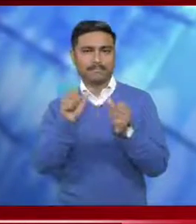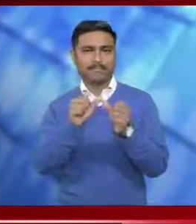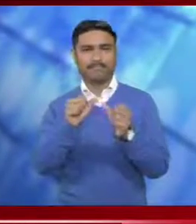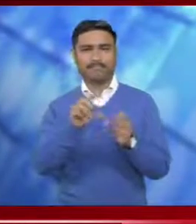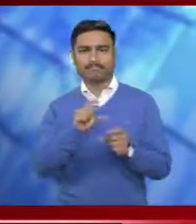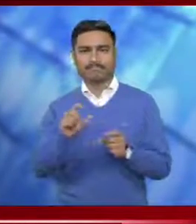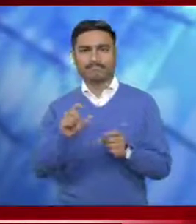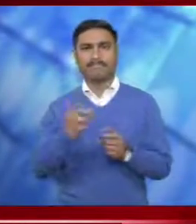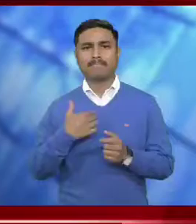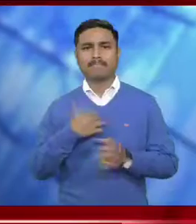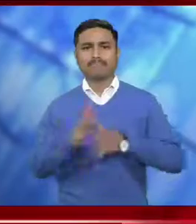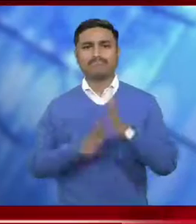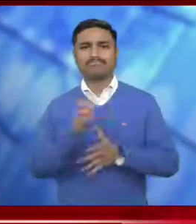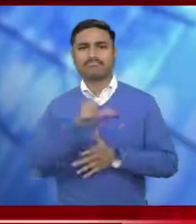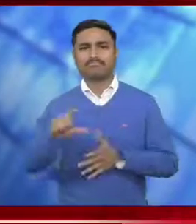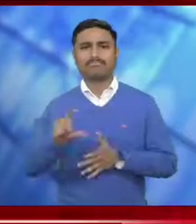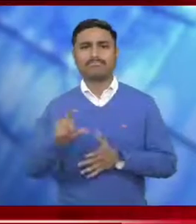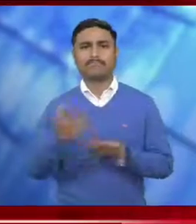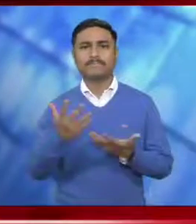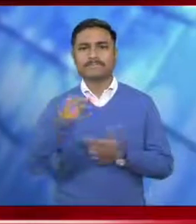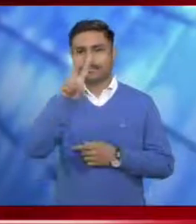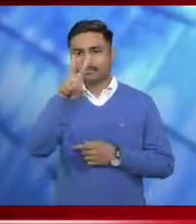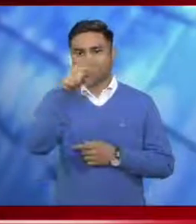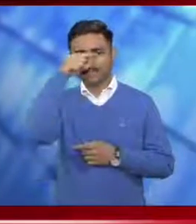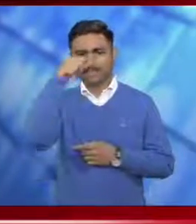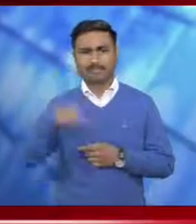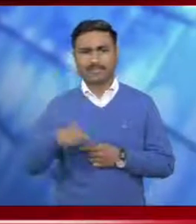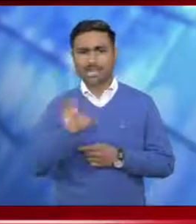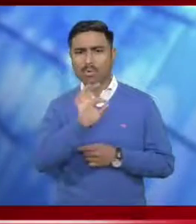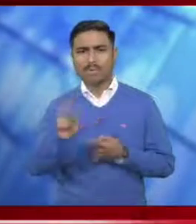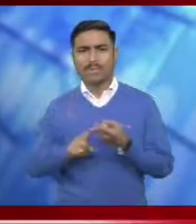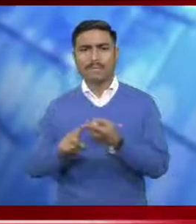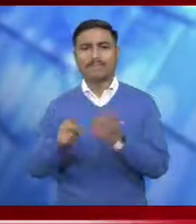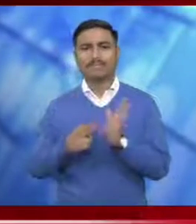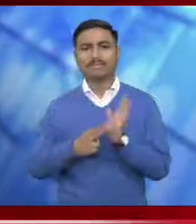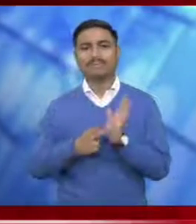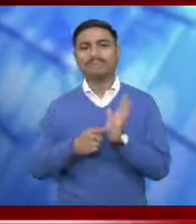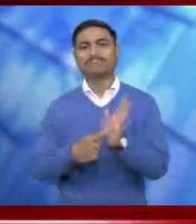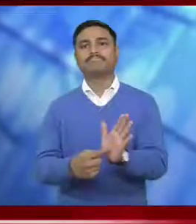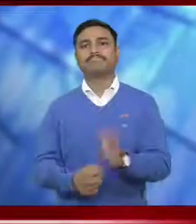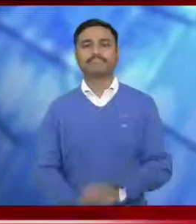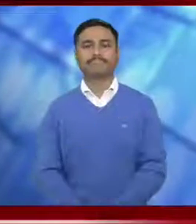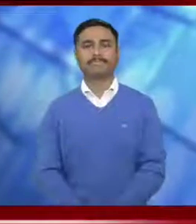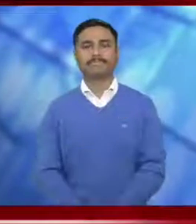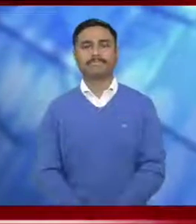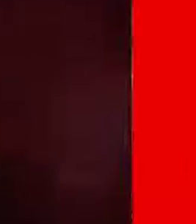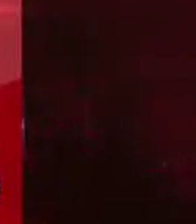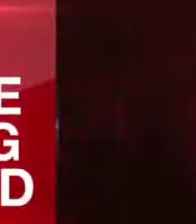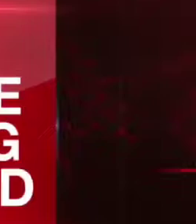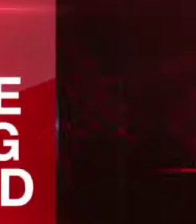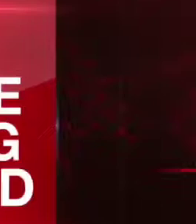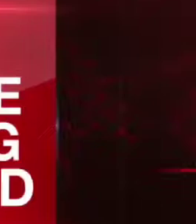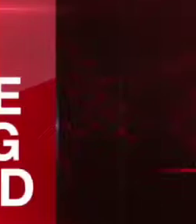is Sign Language Interpreter Vishal Biswakarma. In this special bulletin, we present top stories of the week. 5.